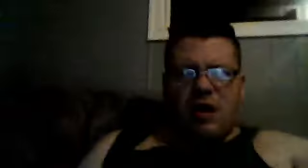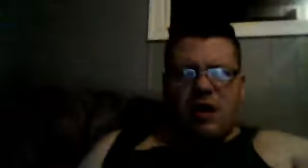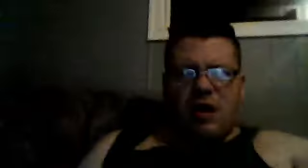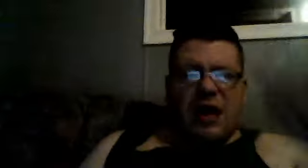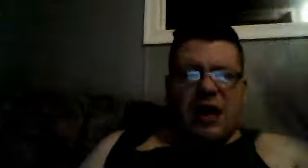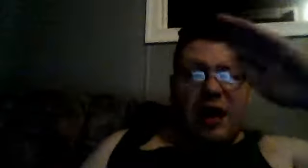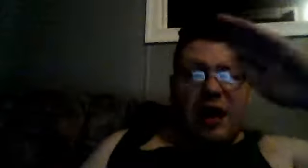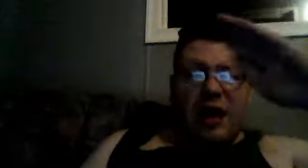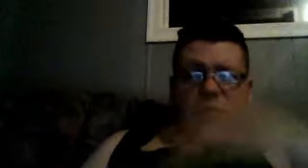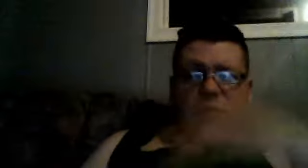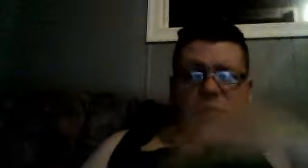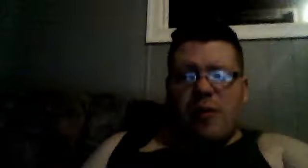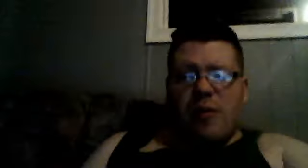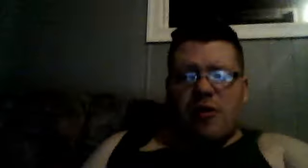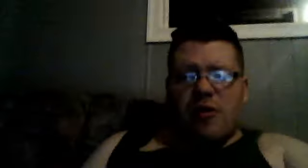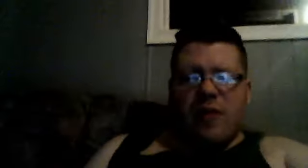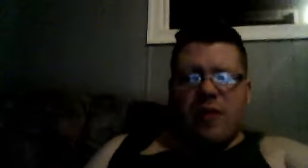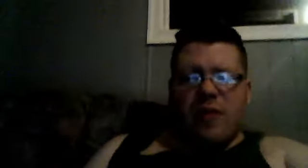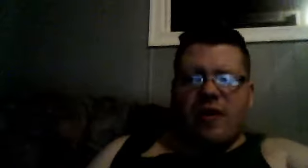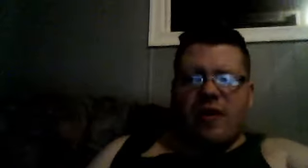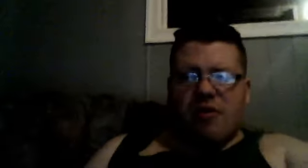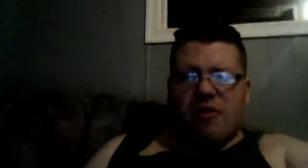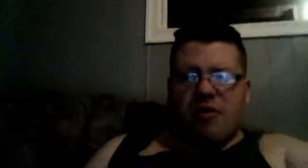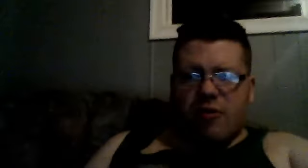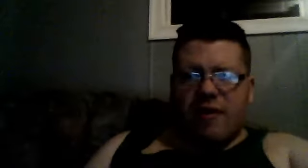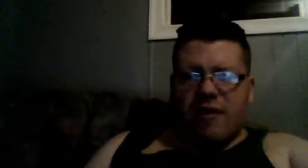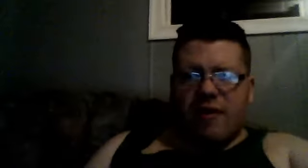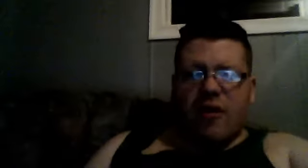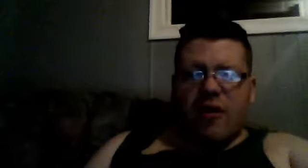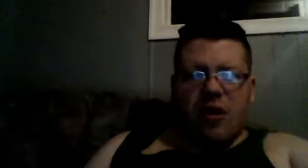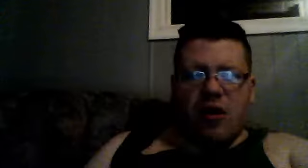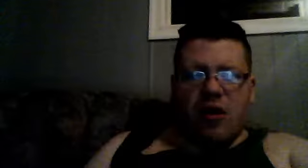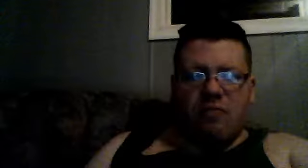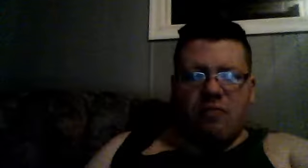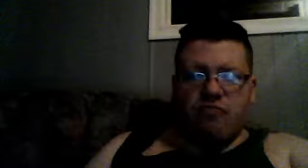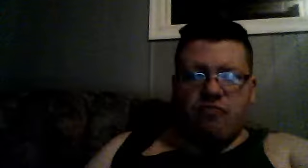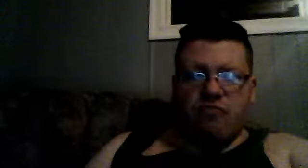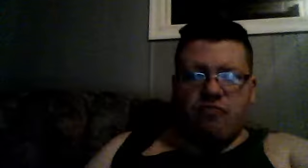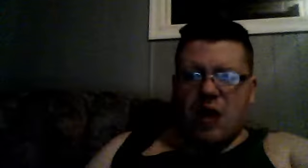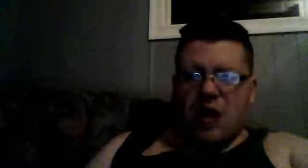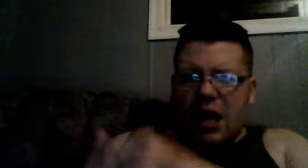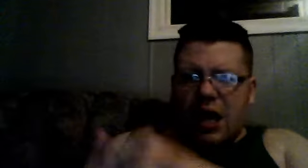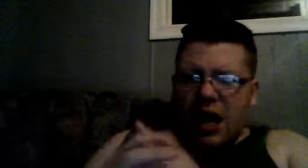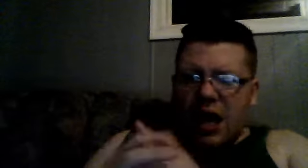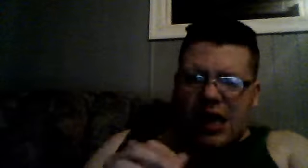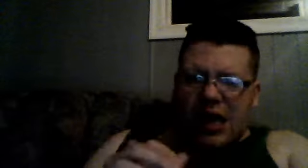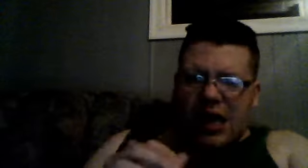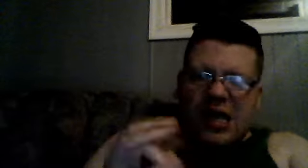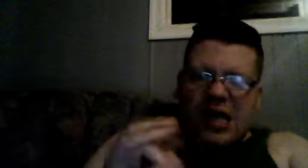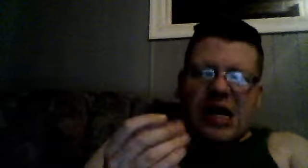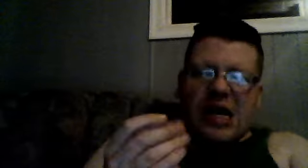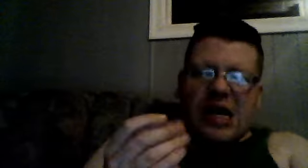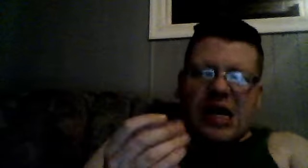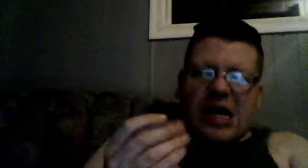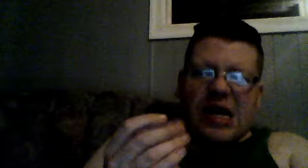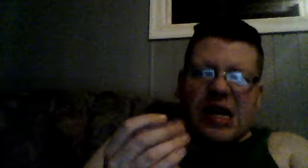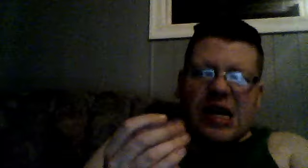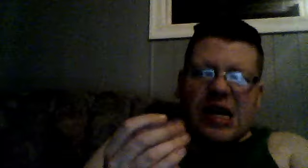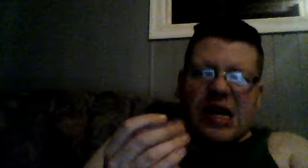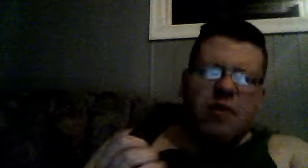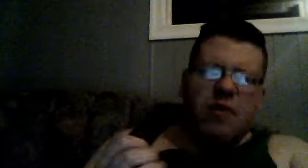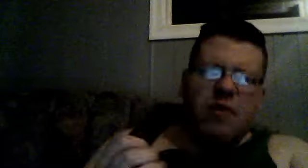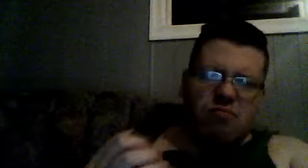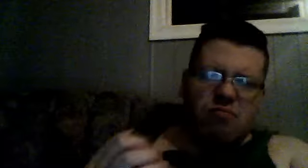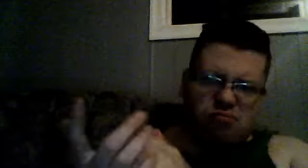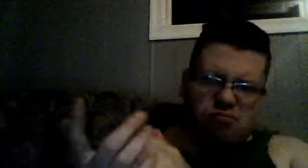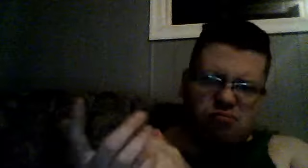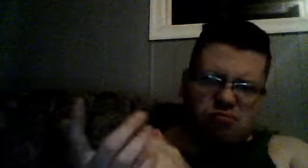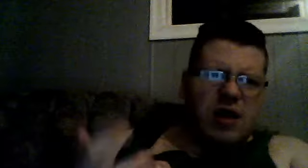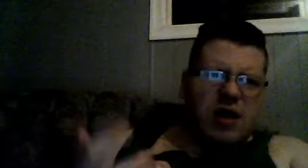Hi everyone, Malibu's Sean Bateman here once again in Will. I want to talk about the